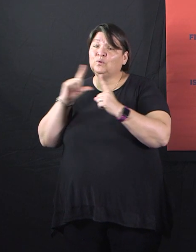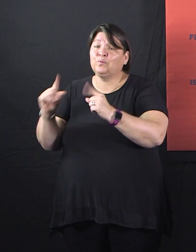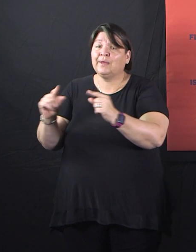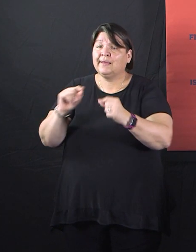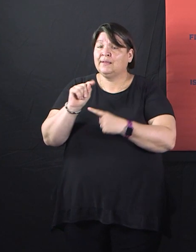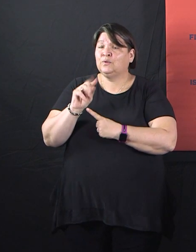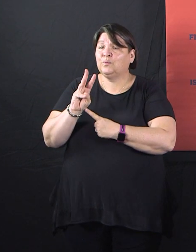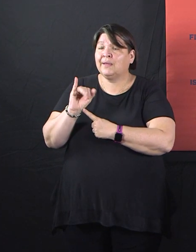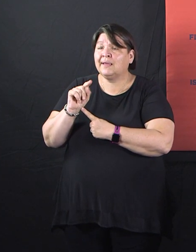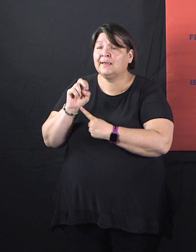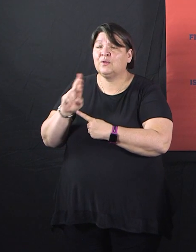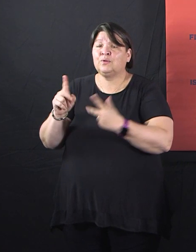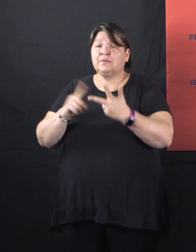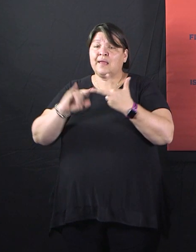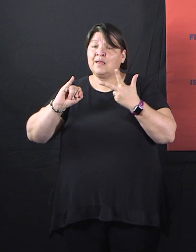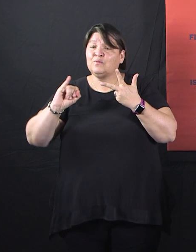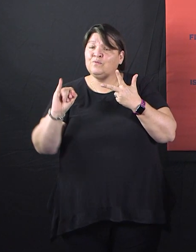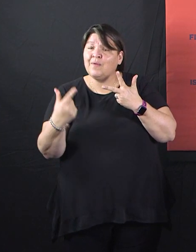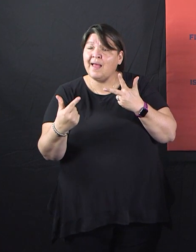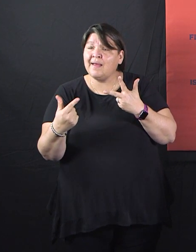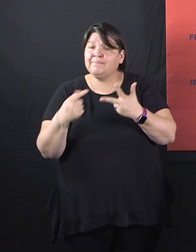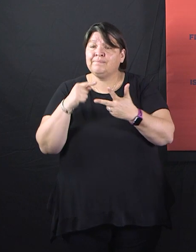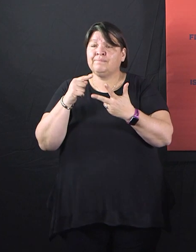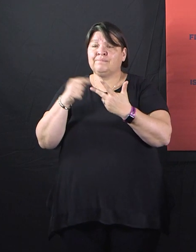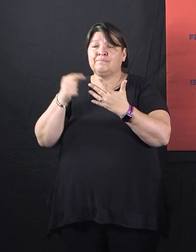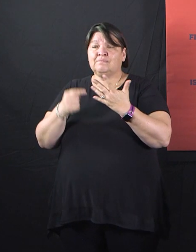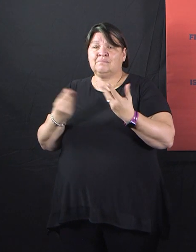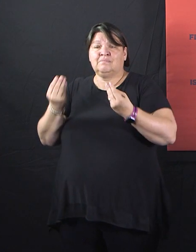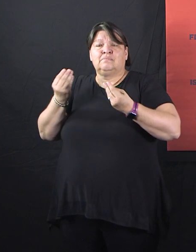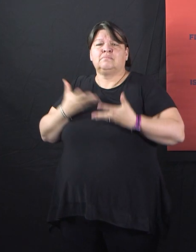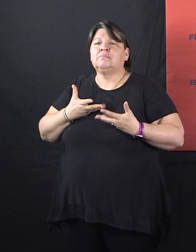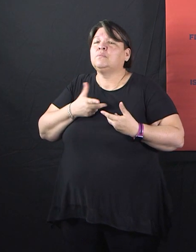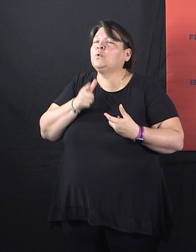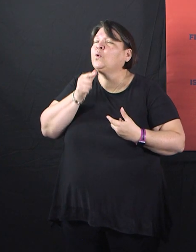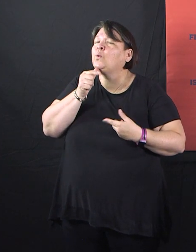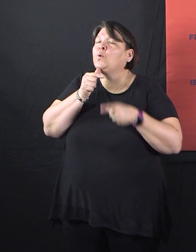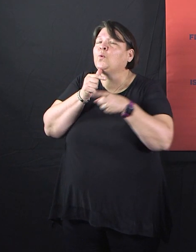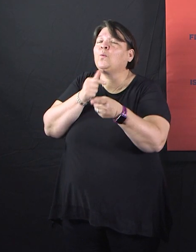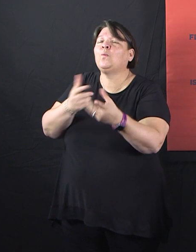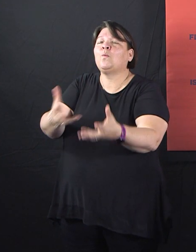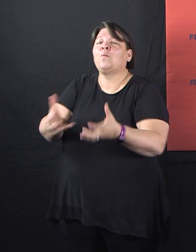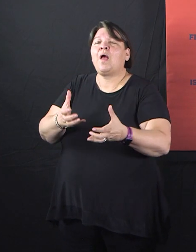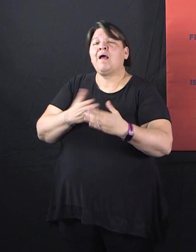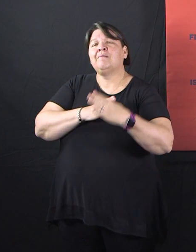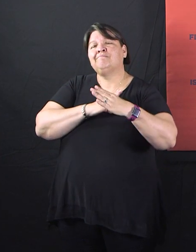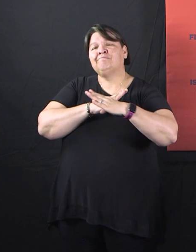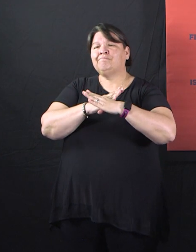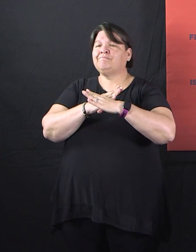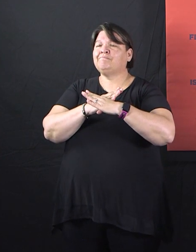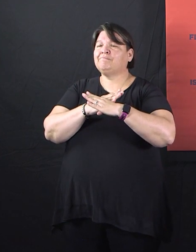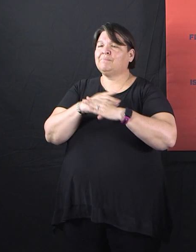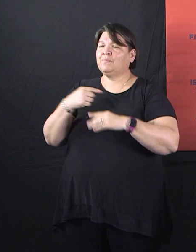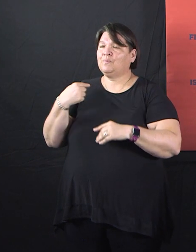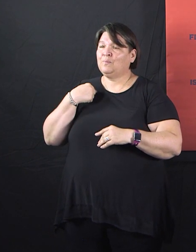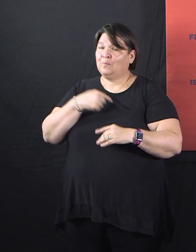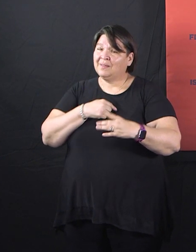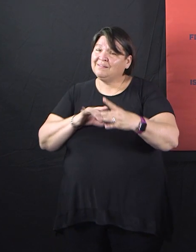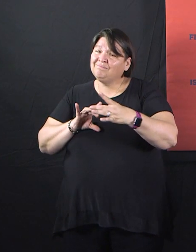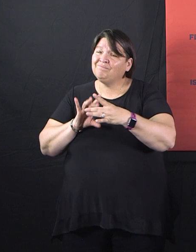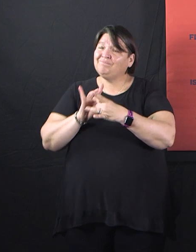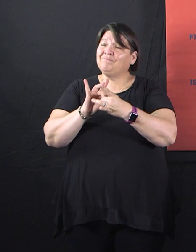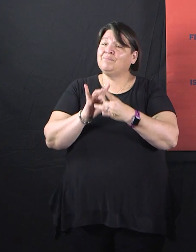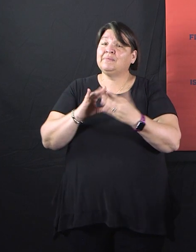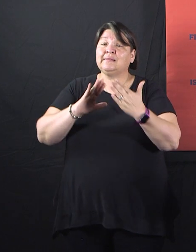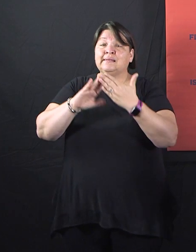love enough to stay home for. And we'll tag our friends in Plano and tell them. Remember, y'all stay safe,